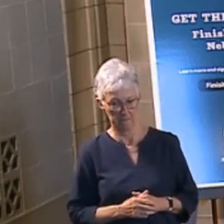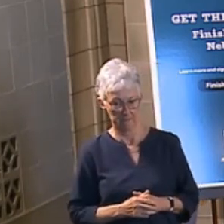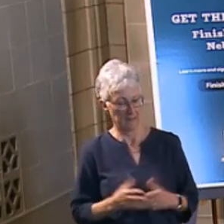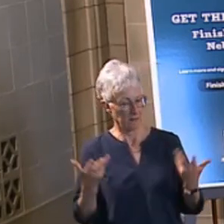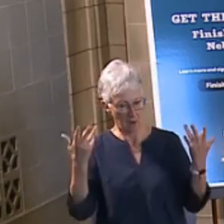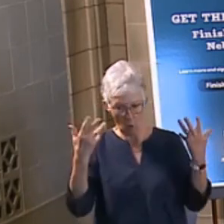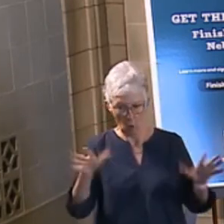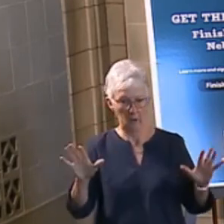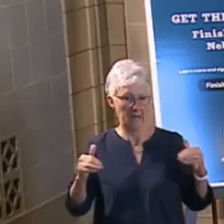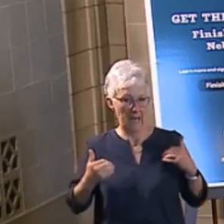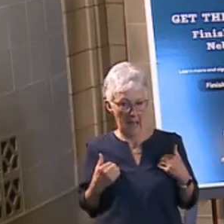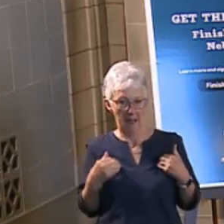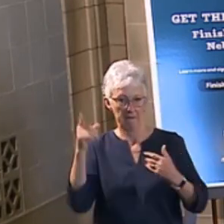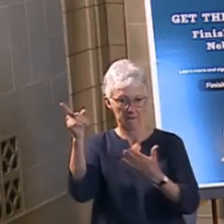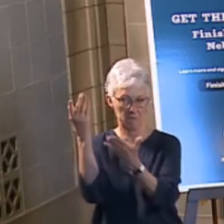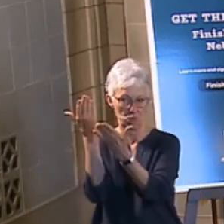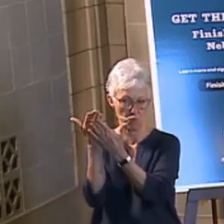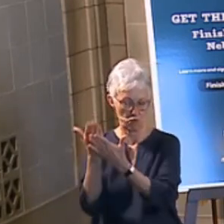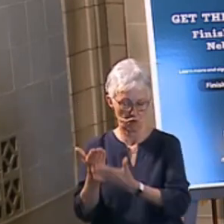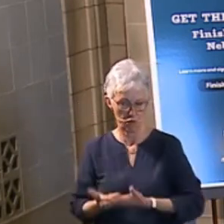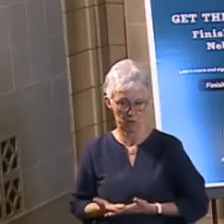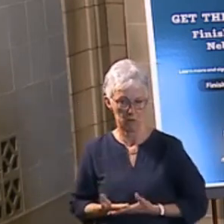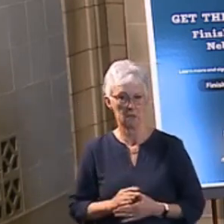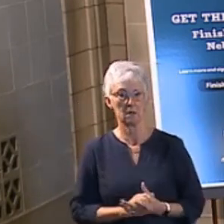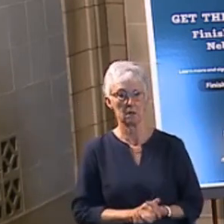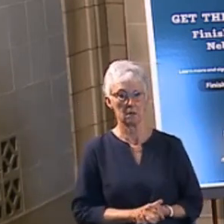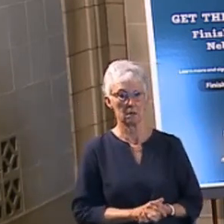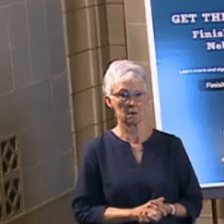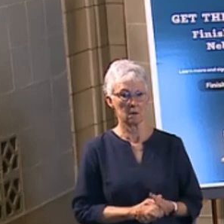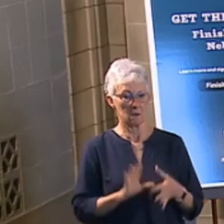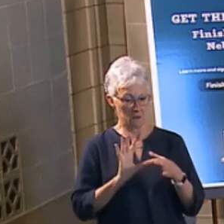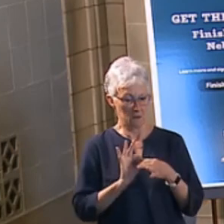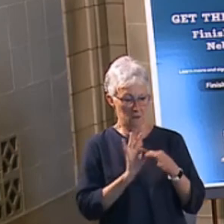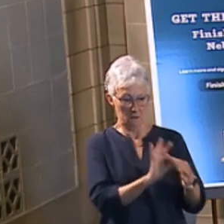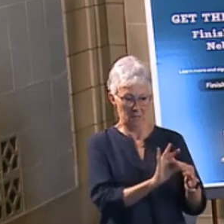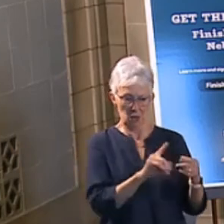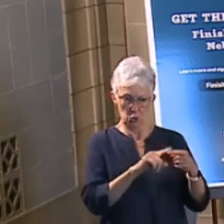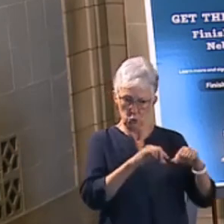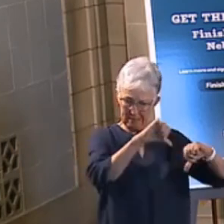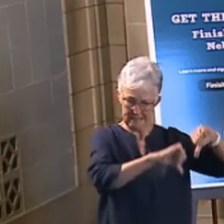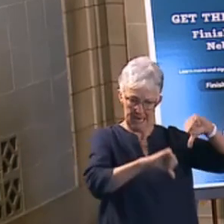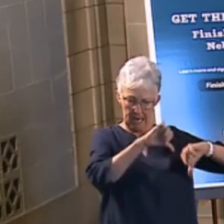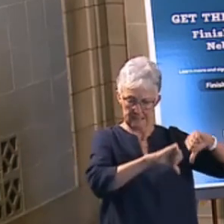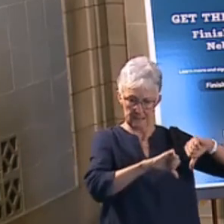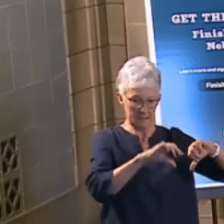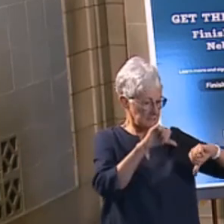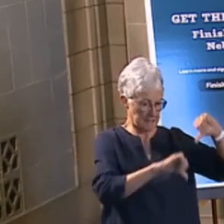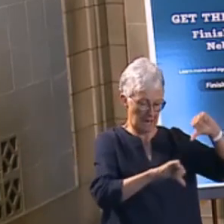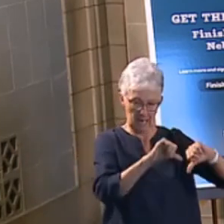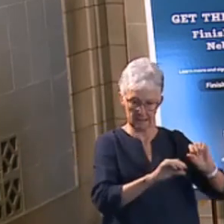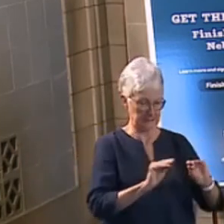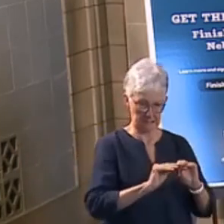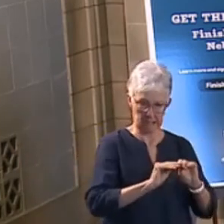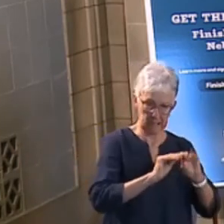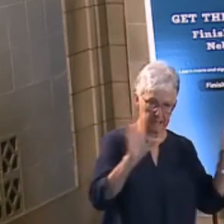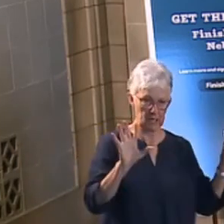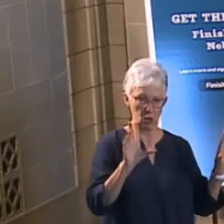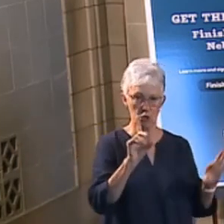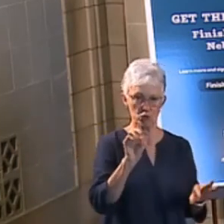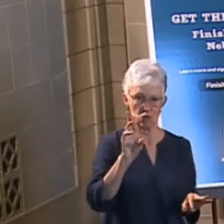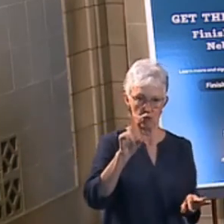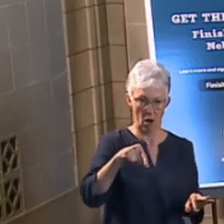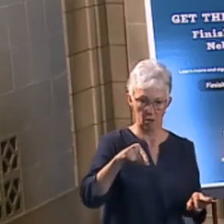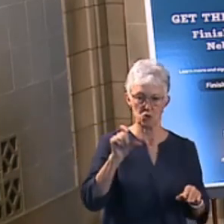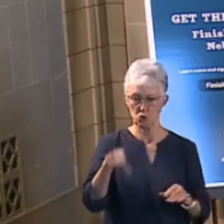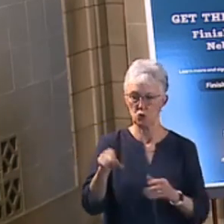scientific data. You know, when it comes to the science on this, the science is very clear that drugs should go